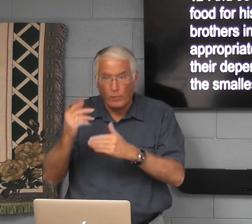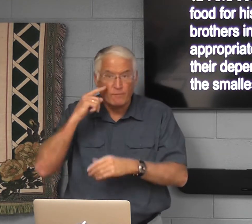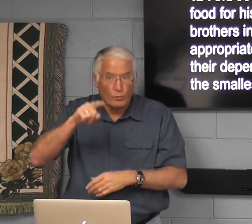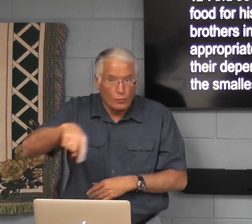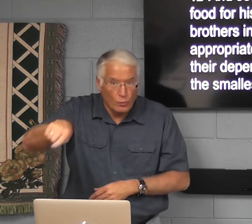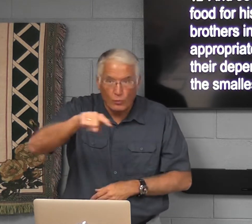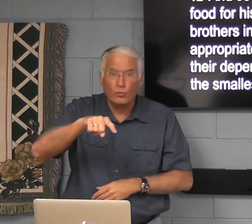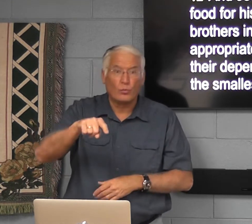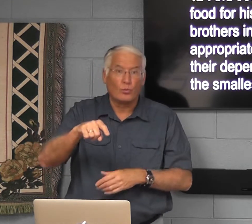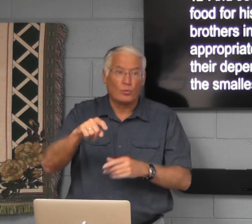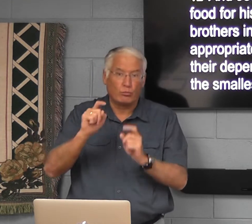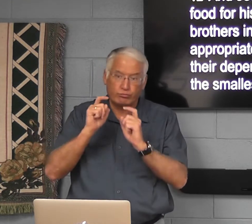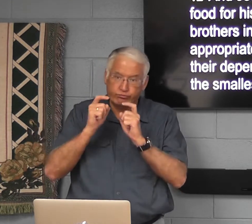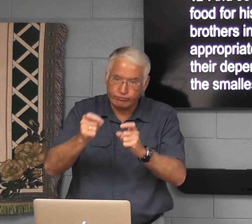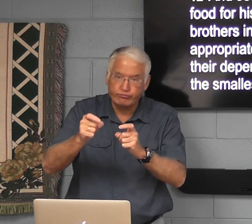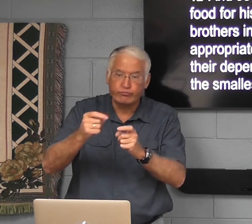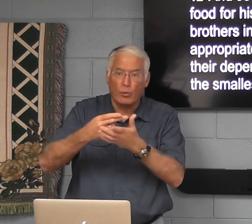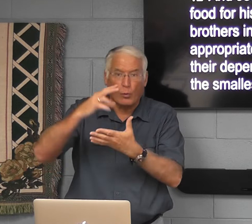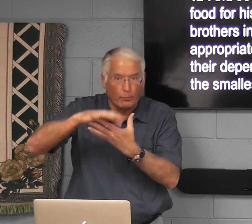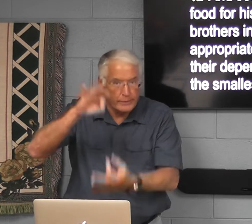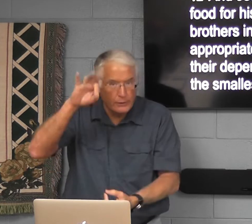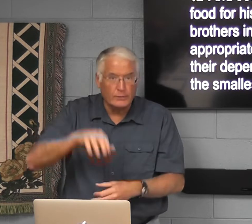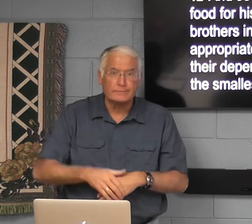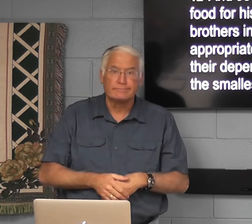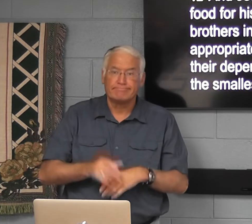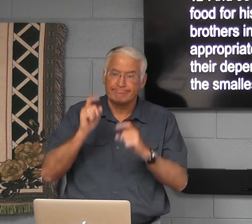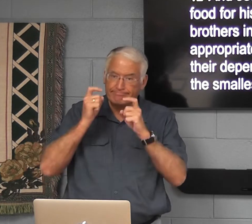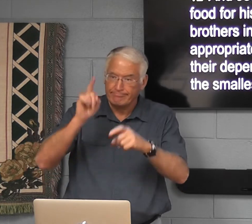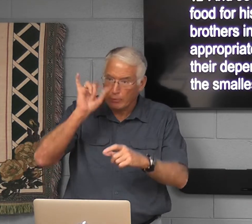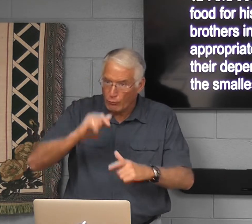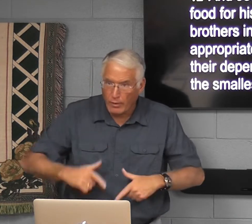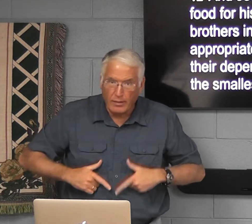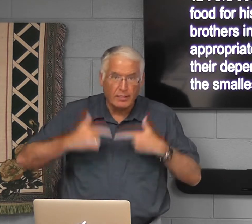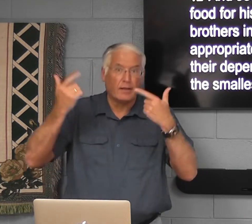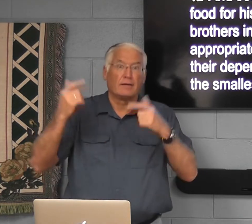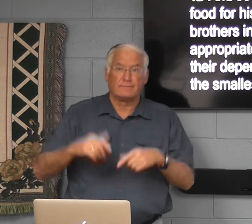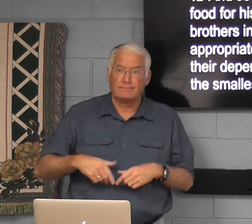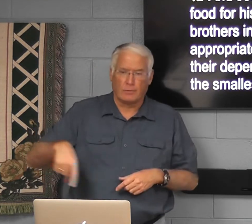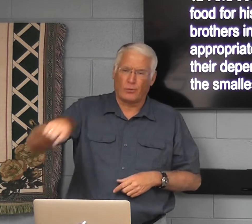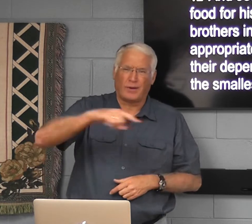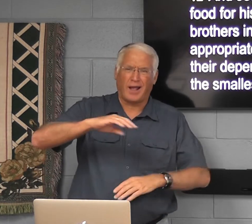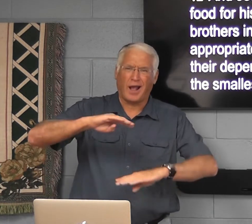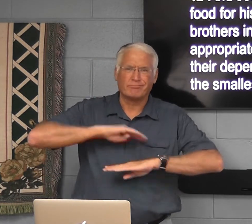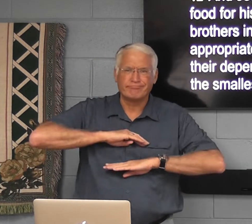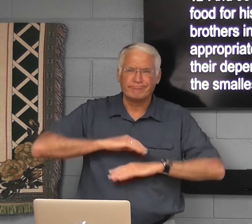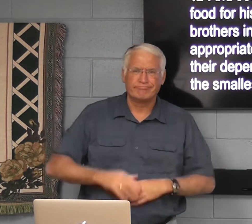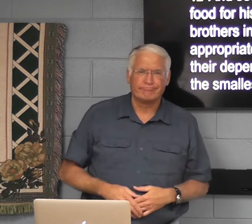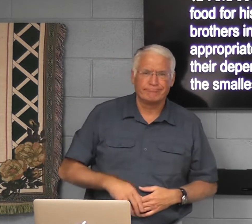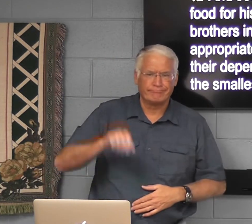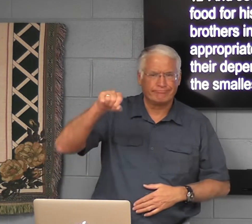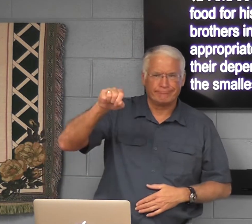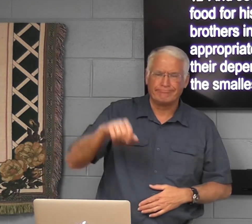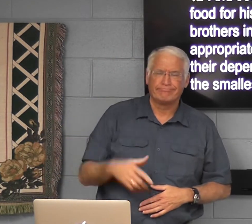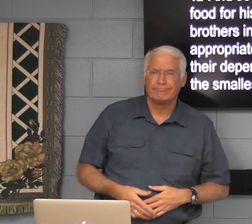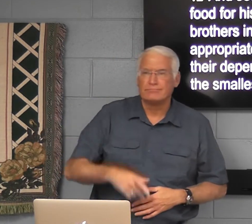When prayer repairs a room for us, gives us the Holy Spirit, gives us eternal life, we're satisfied.